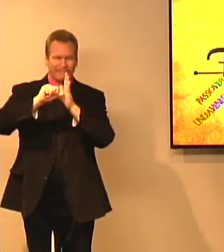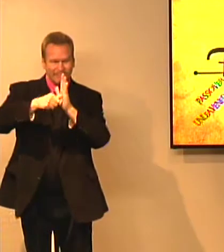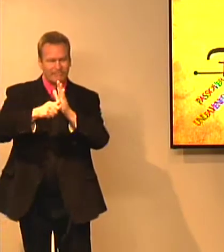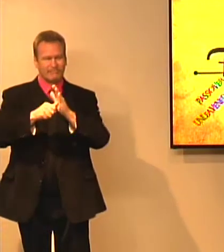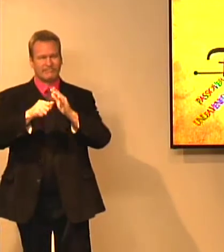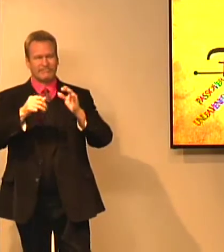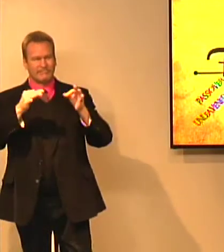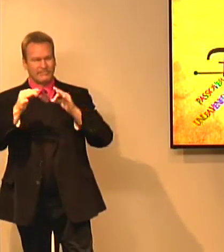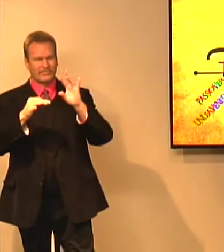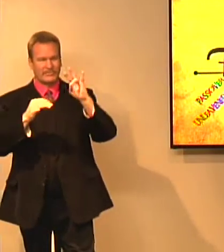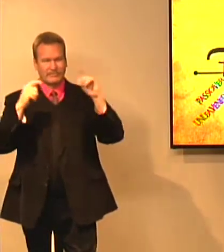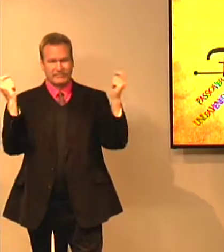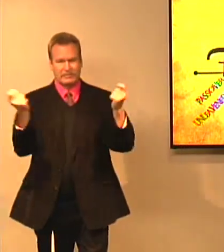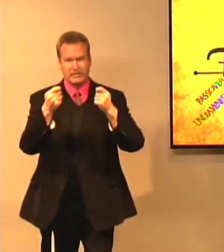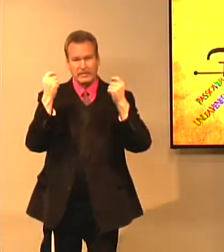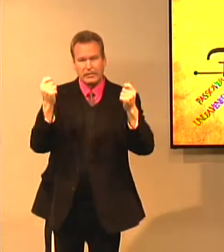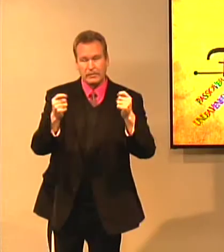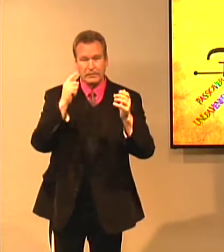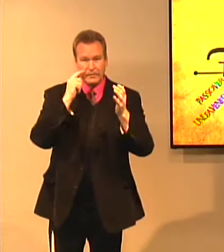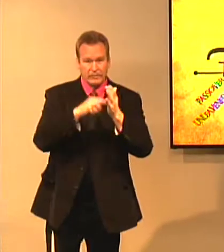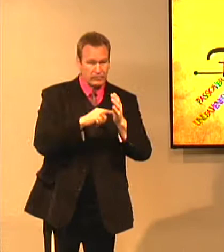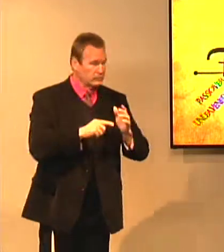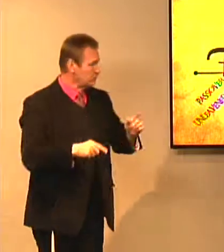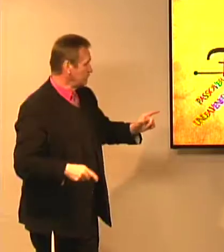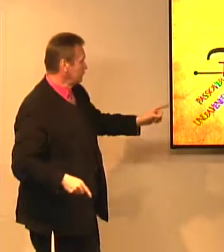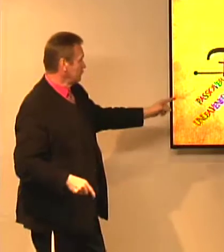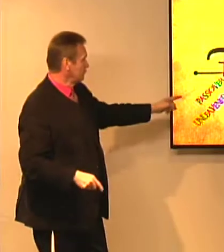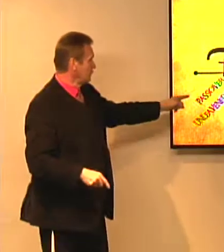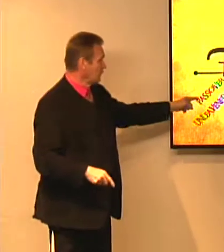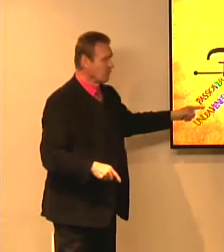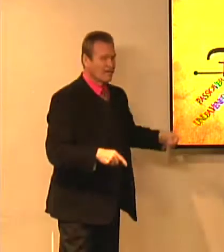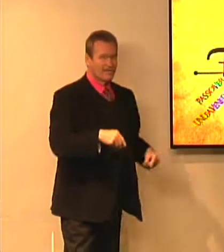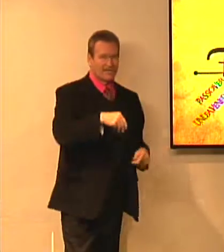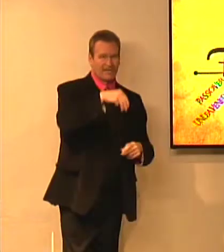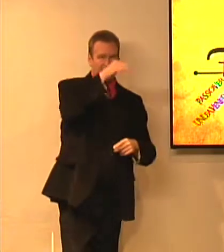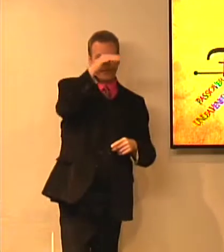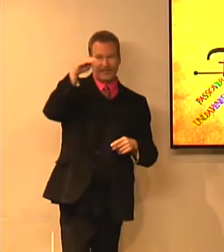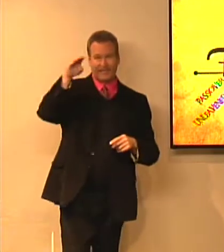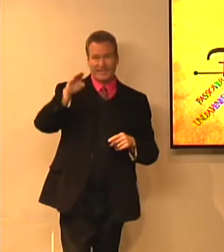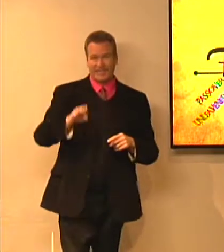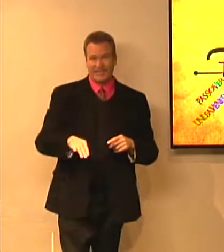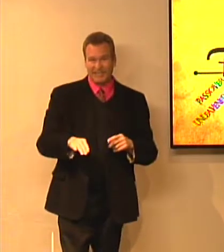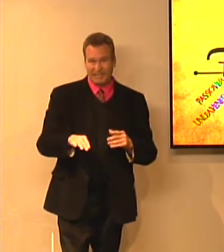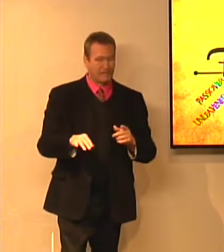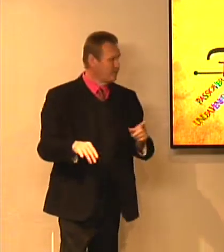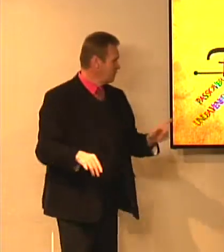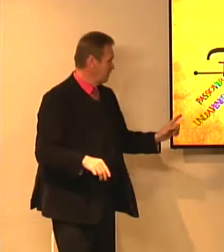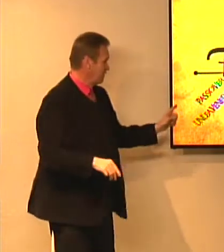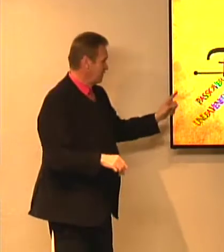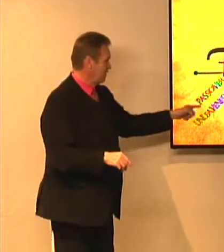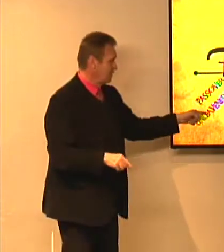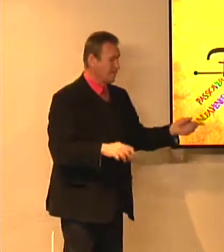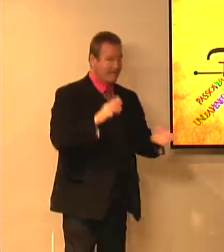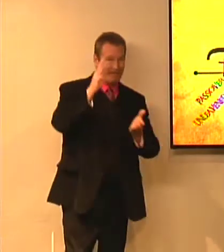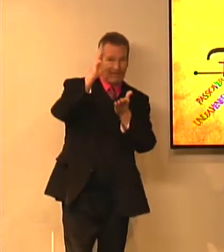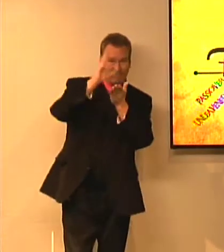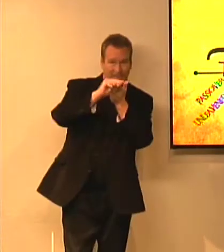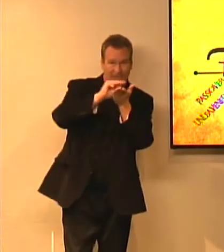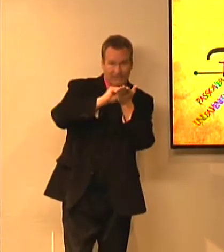And I love to emphasize these seven feasts. So we see here the first feast on the list is Passover. Then there's the feast